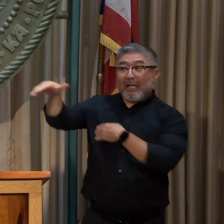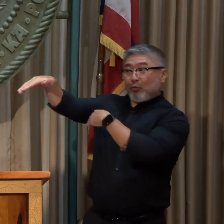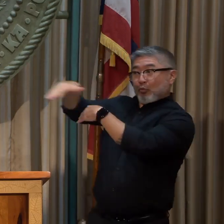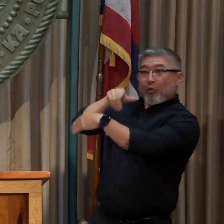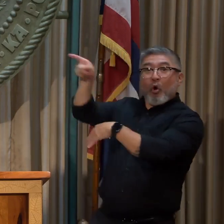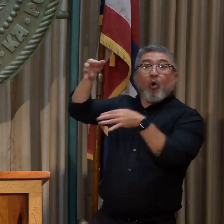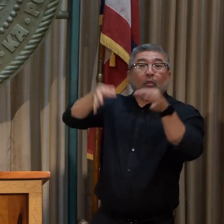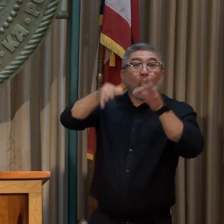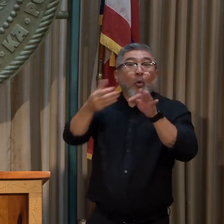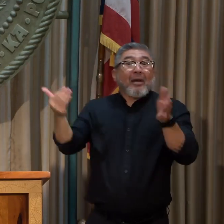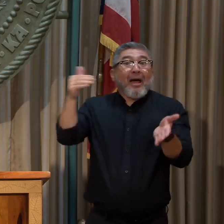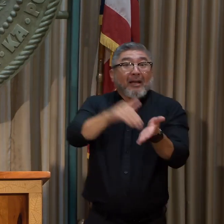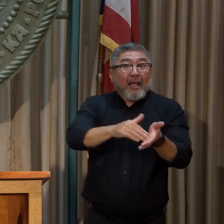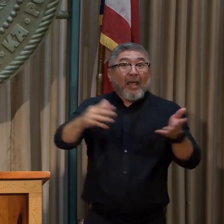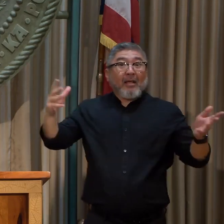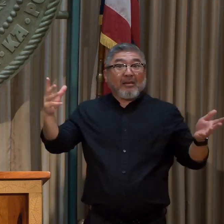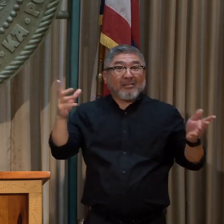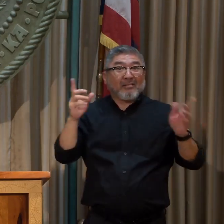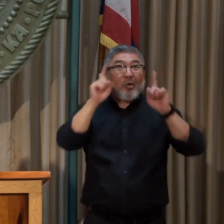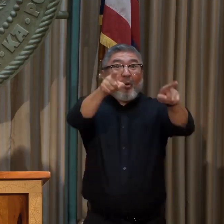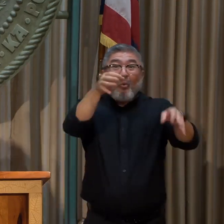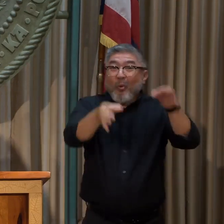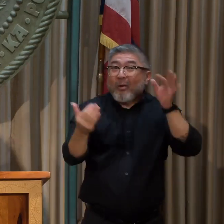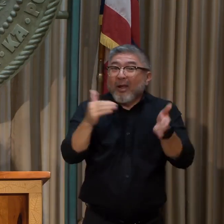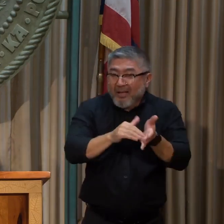there for us. Thank you.